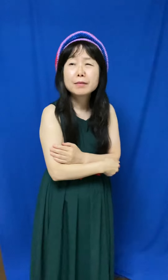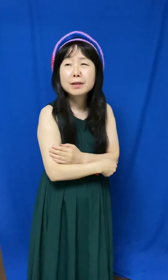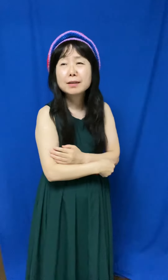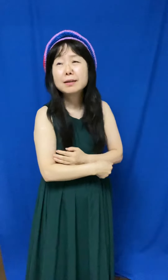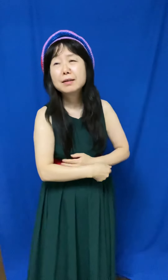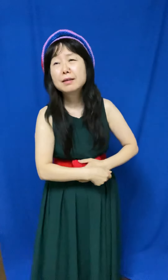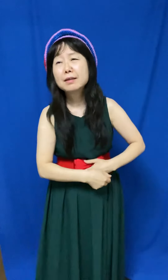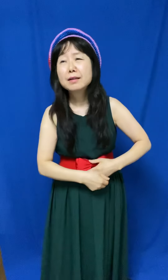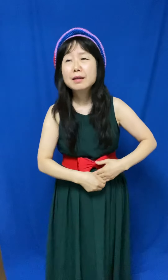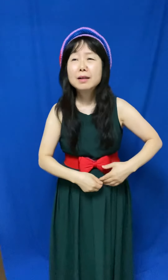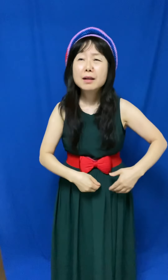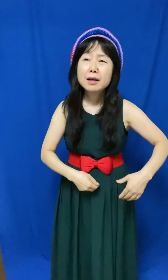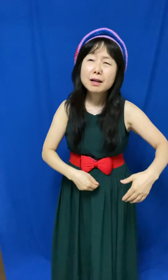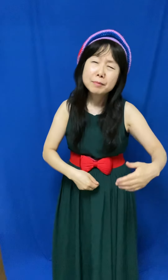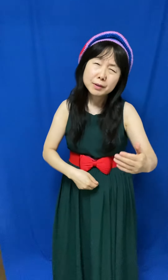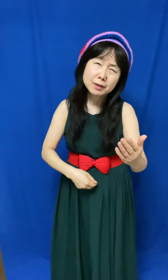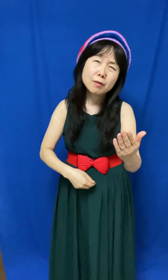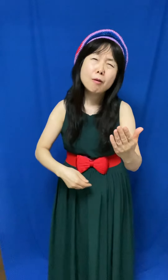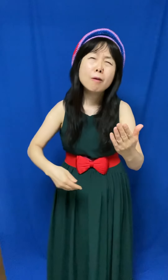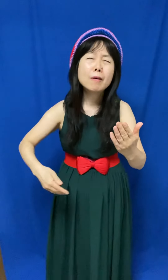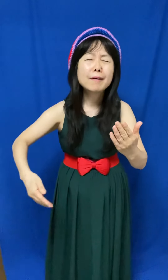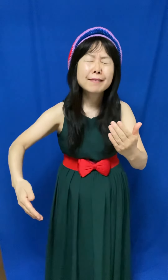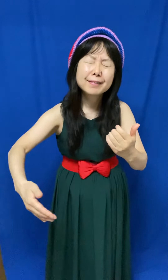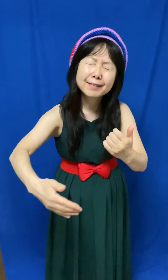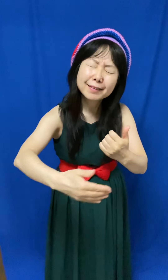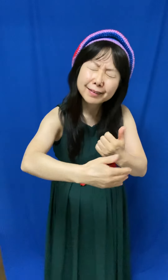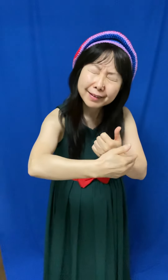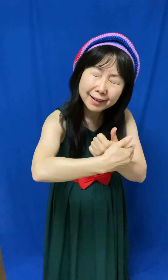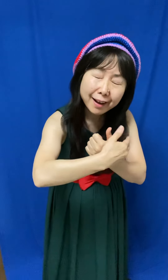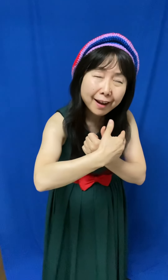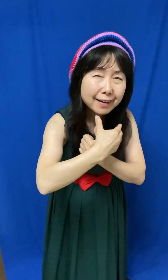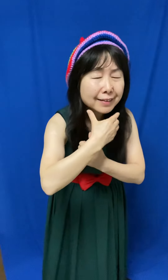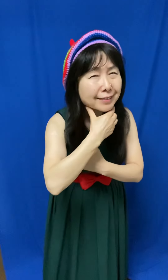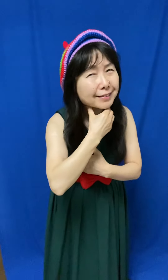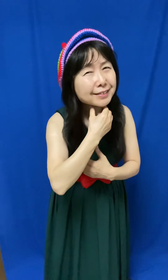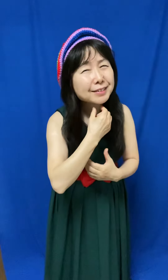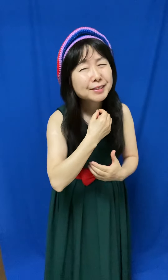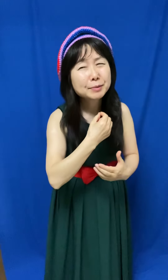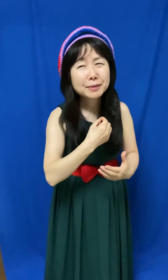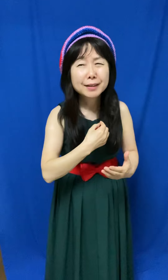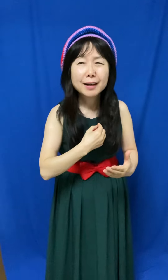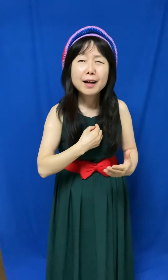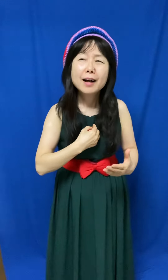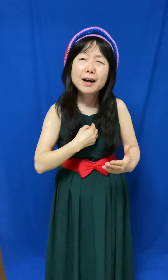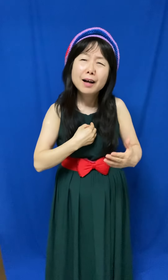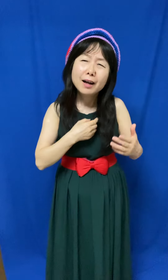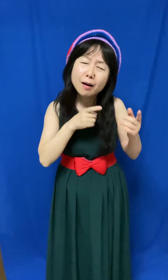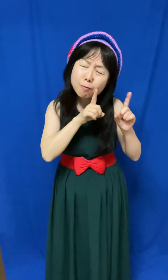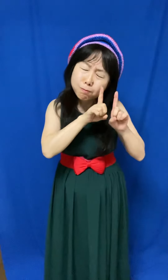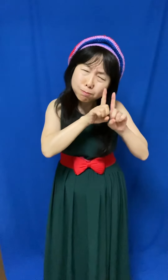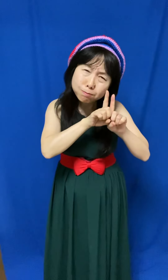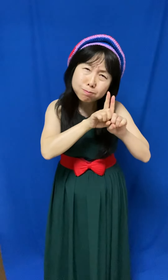I wanted to hold you Wanting you me